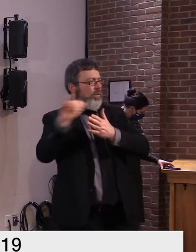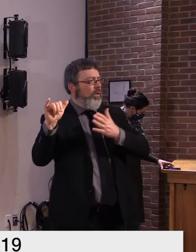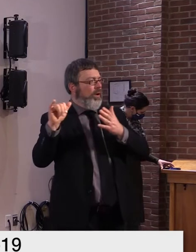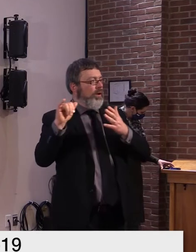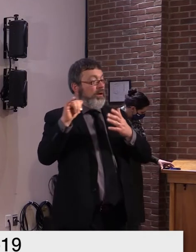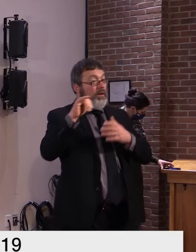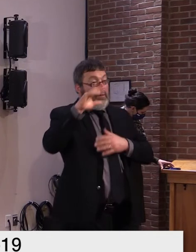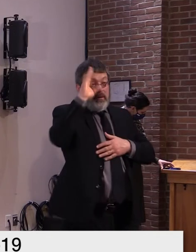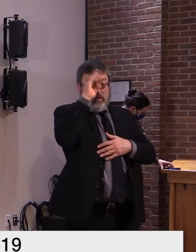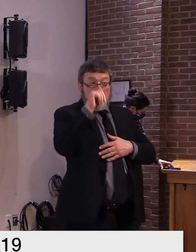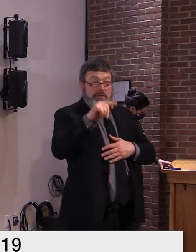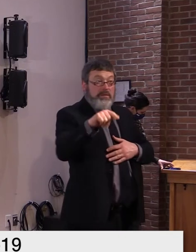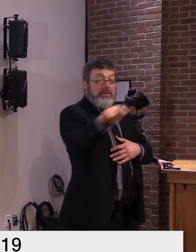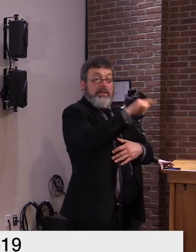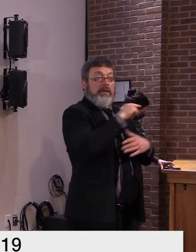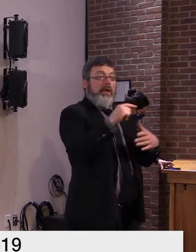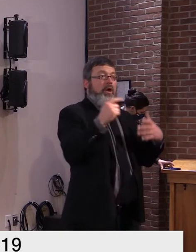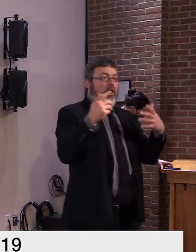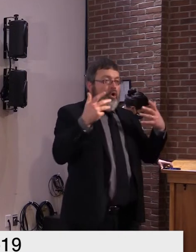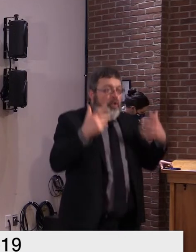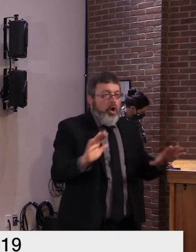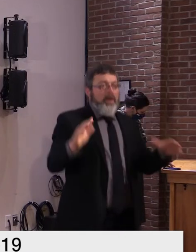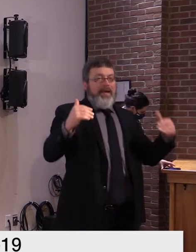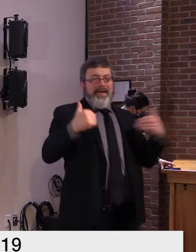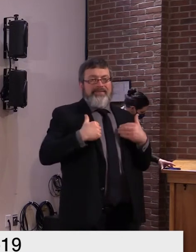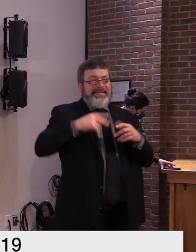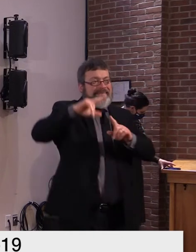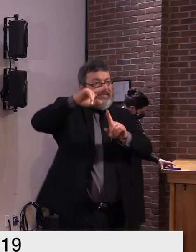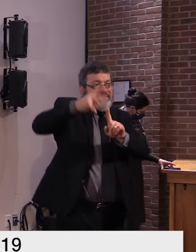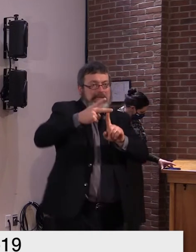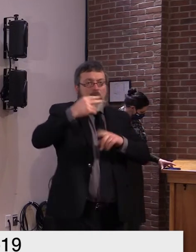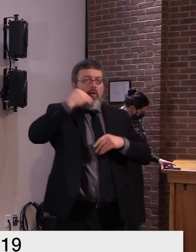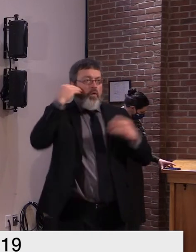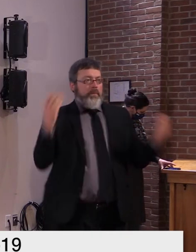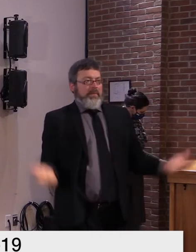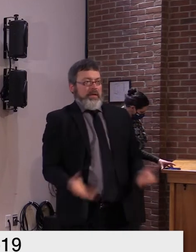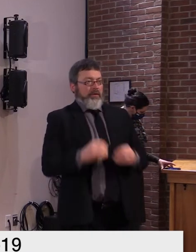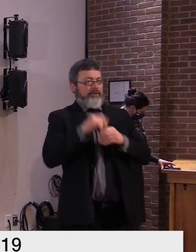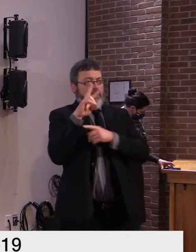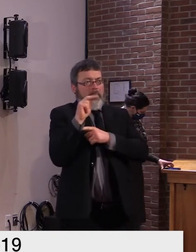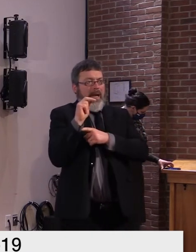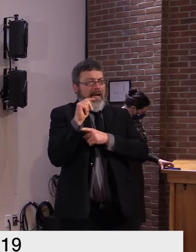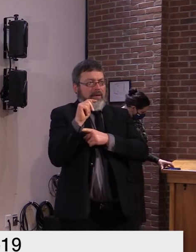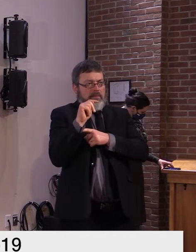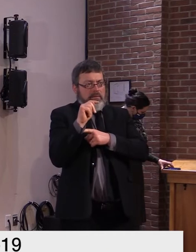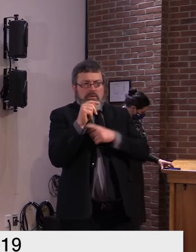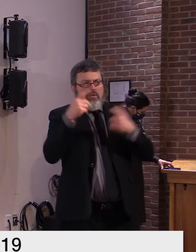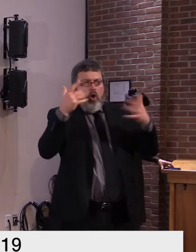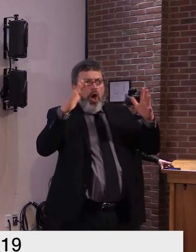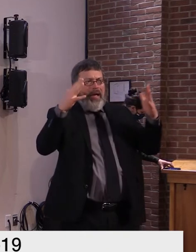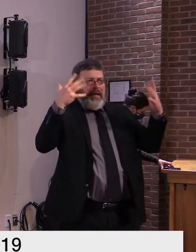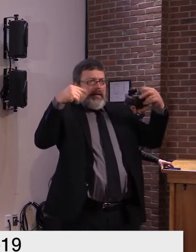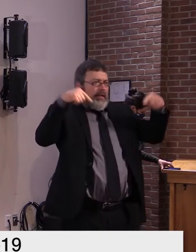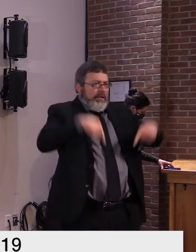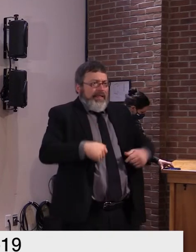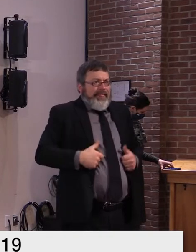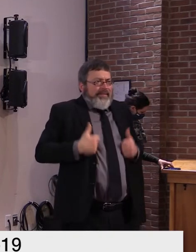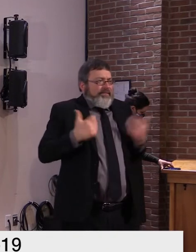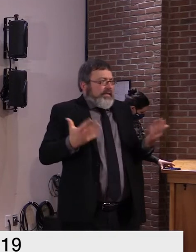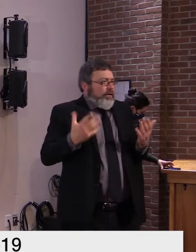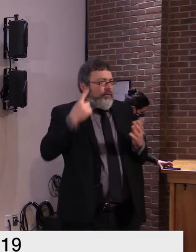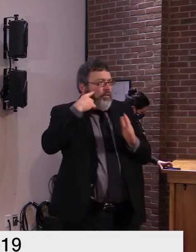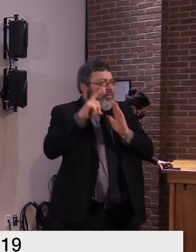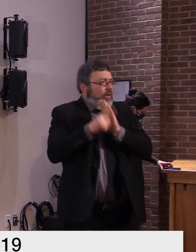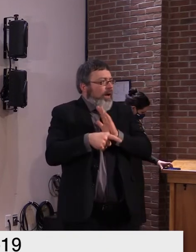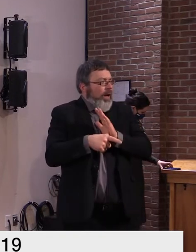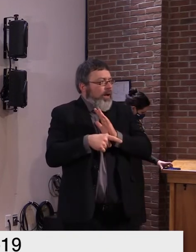moved here and stayed here because they they want to enjoy their home it's a safe place and they can